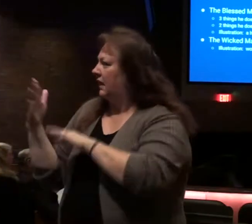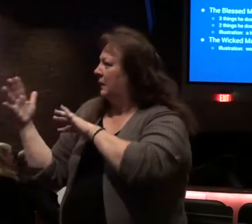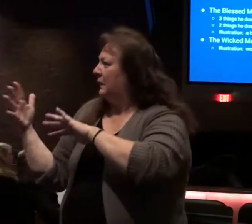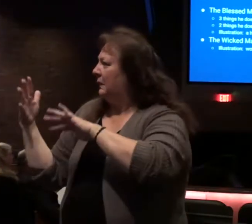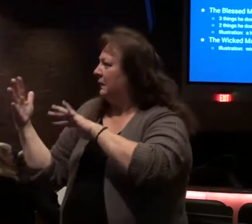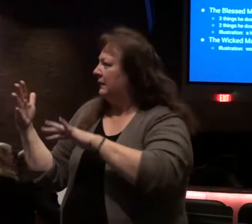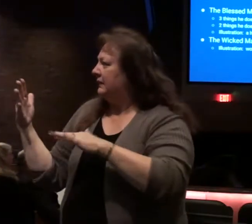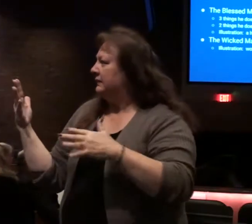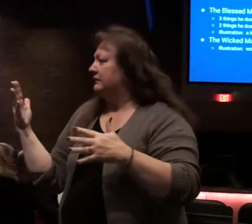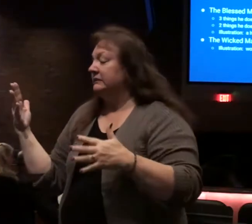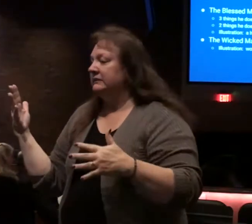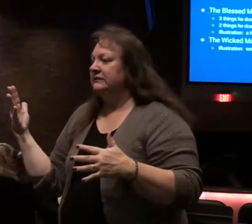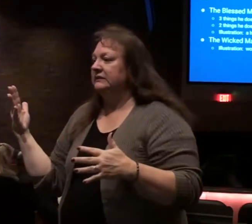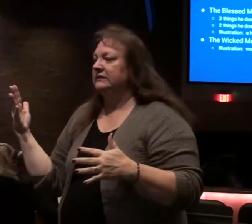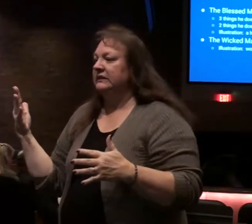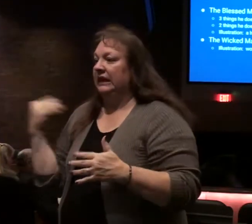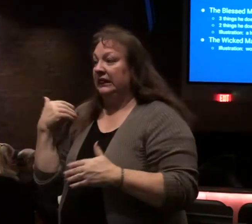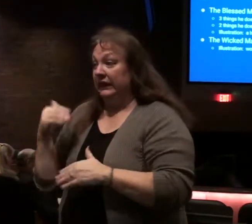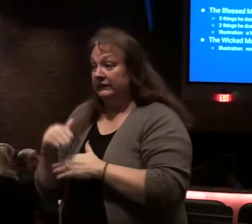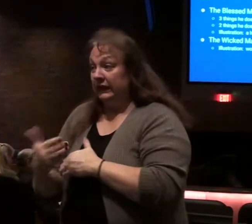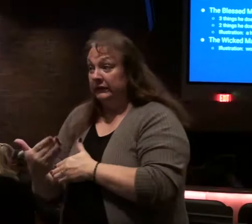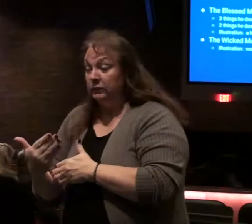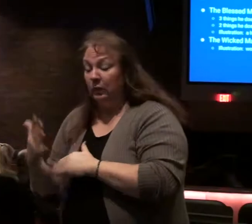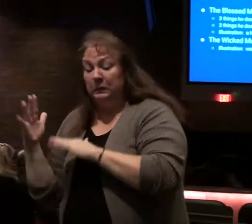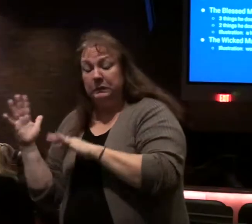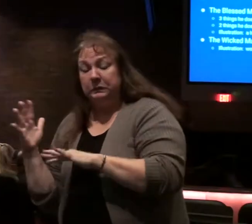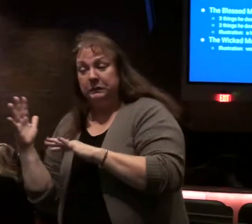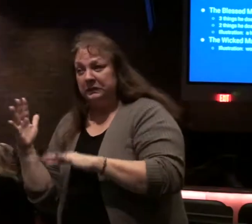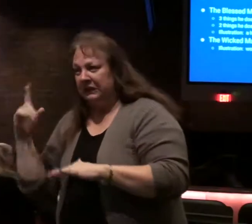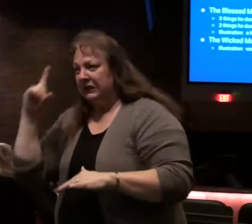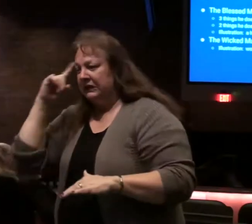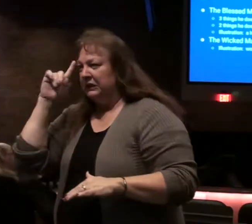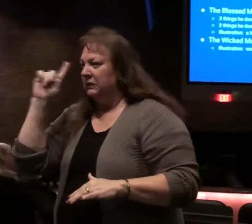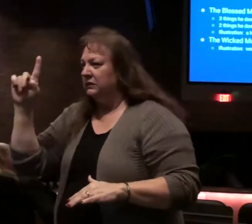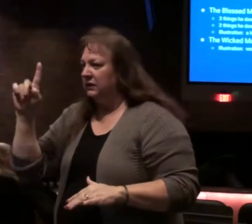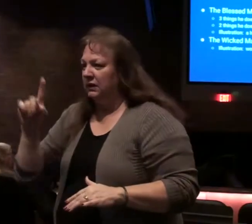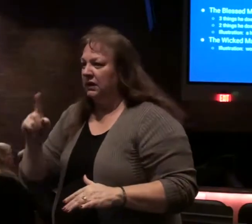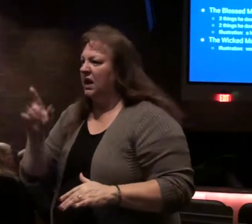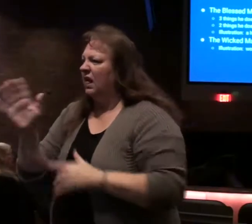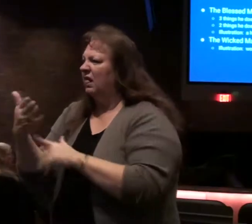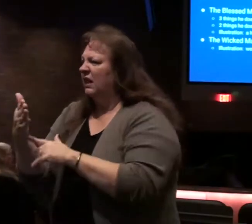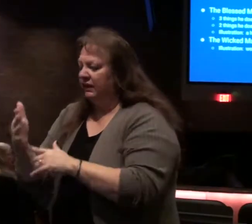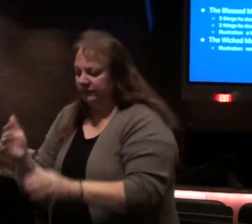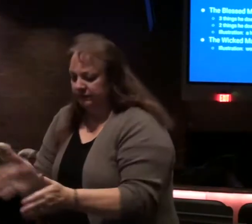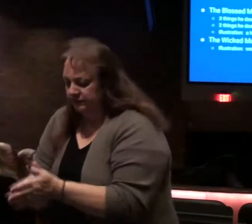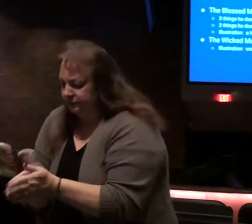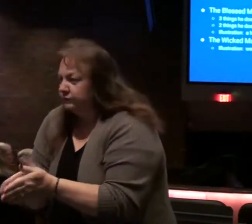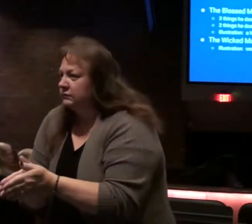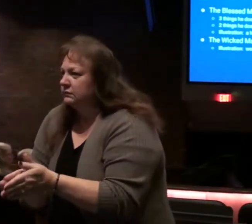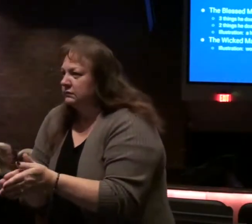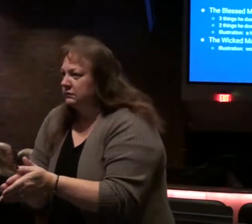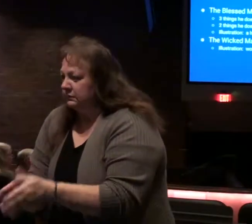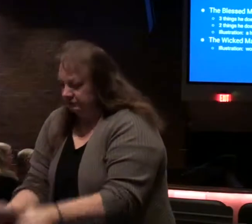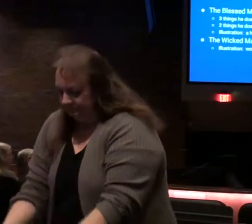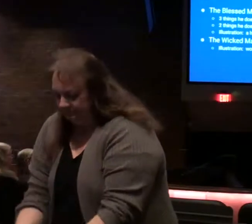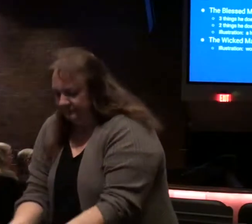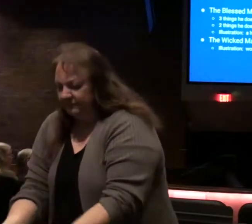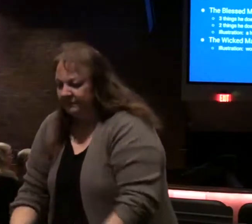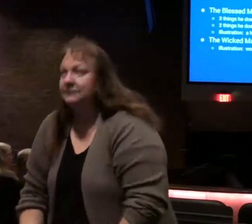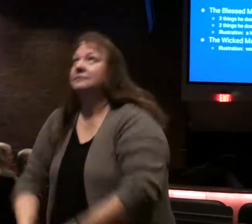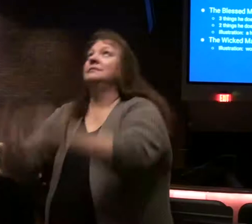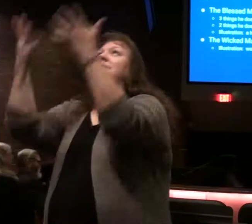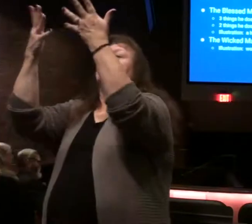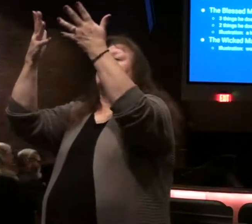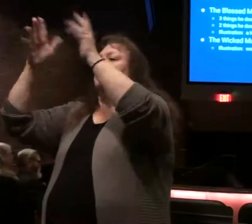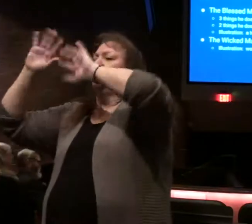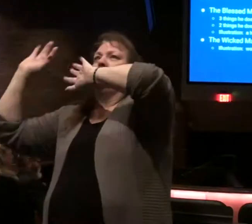windy on there I don't know the last time this morning it was windy you think about going outside picking up some leaves rubbing together in the dust and out